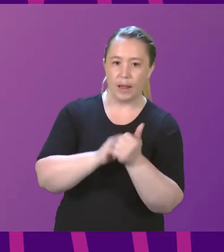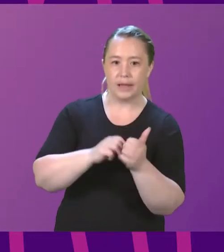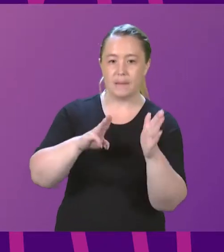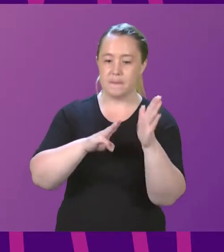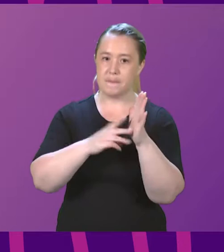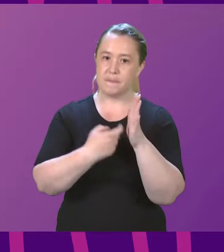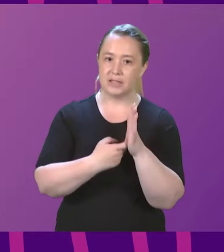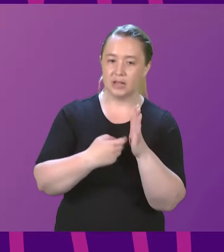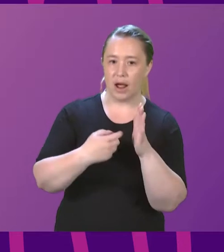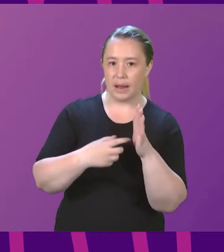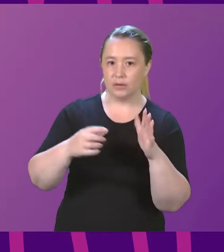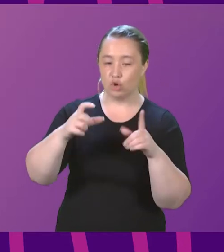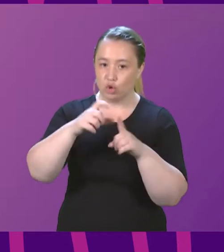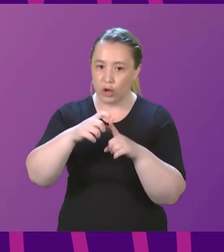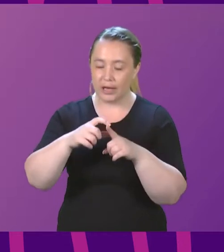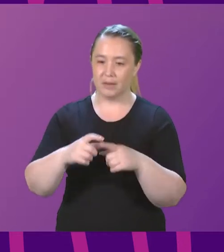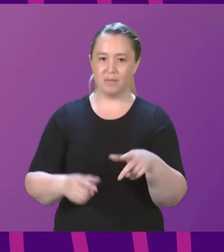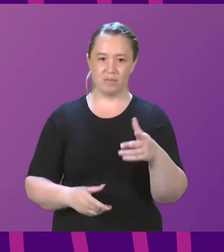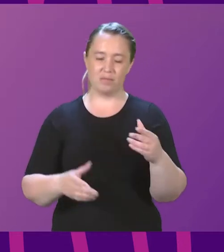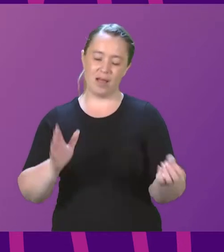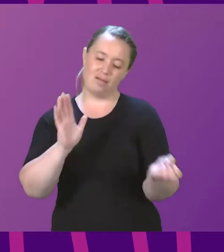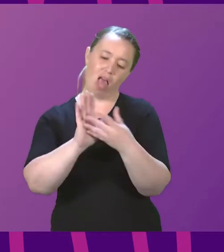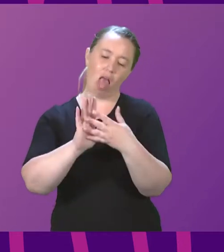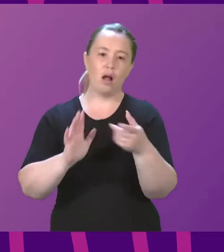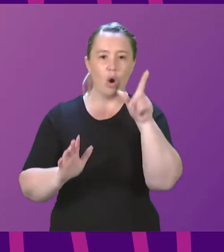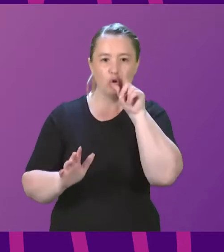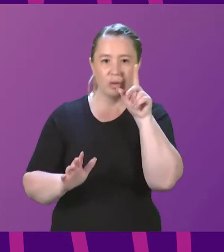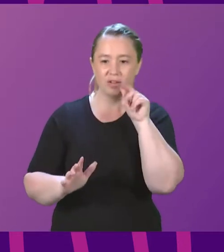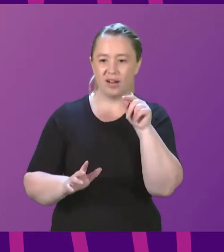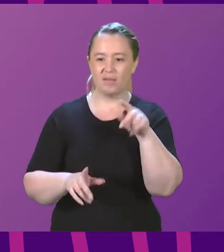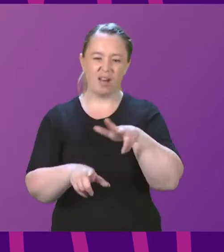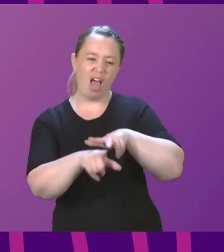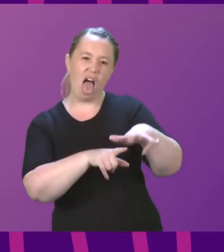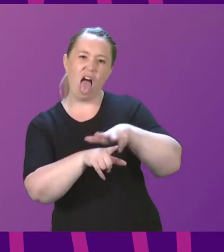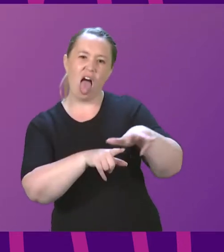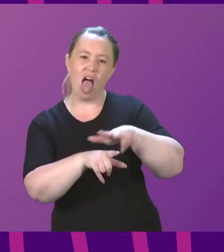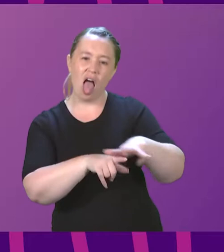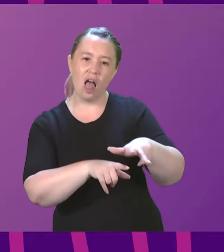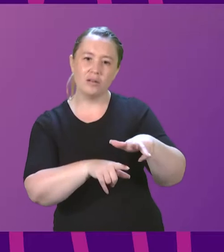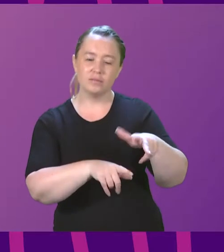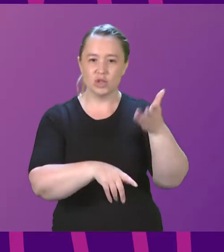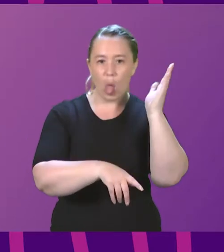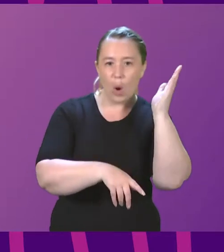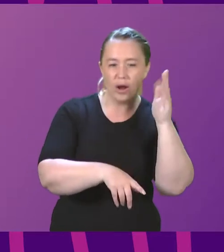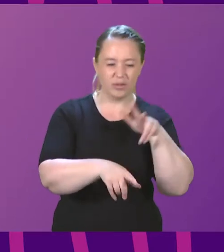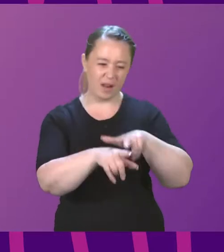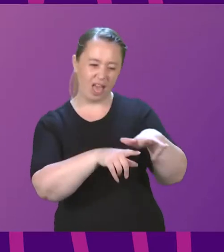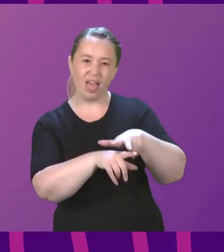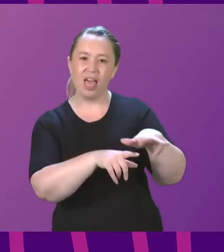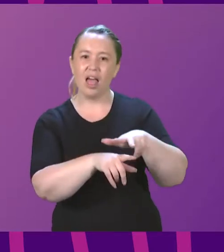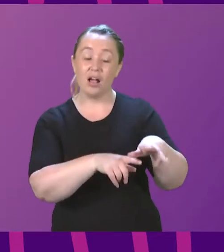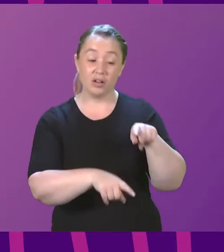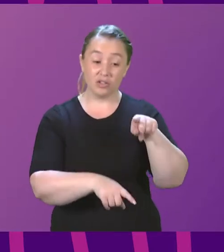who took to Twitter last night to mock well-respected members of Scotland's legal profession as they raised valid concerns about Scotland's justice sector.